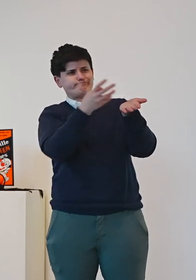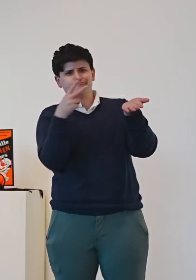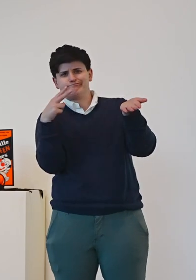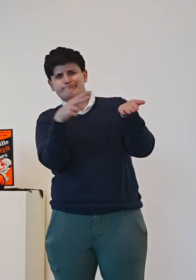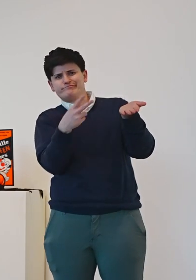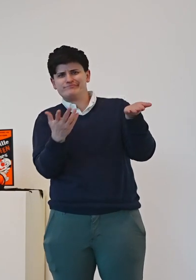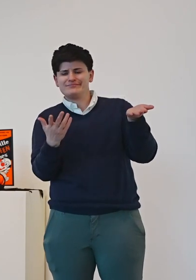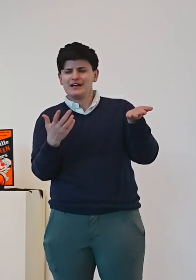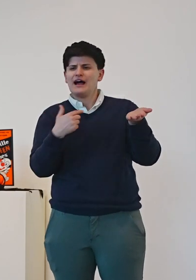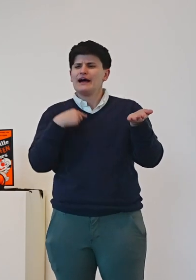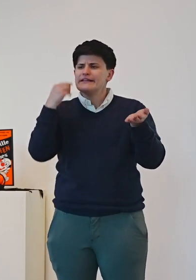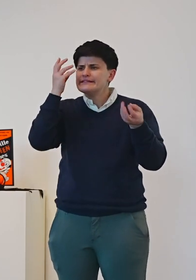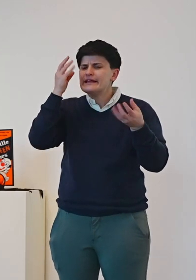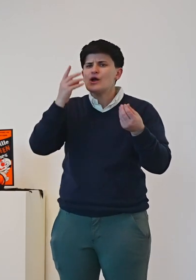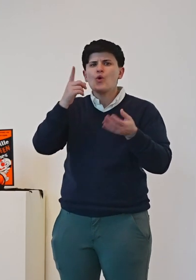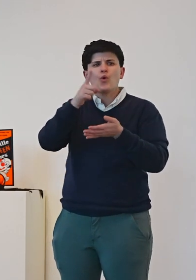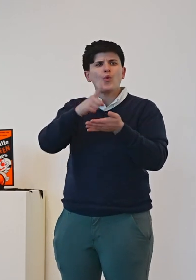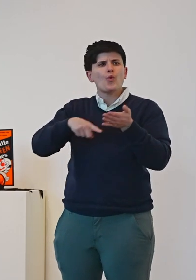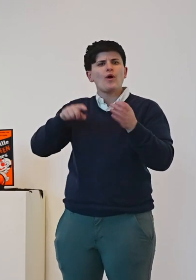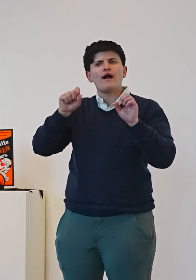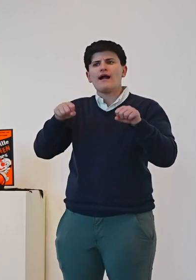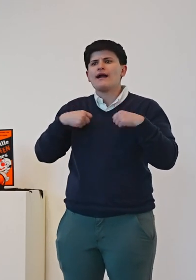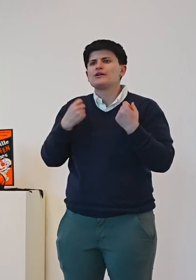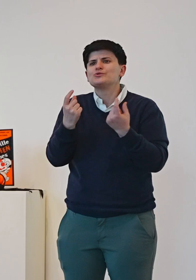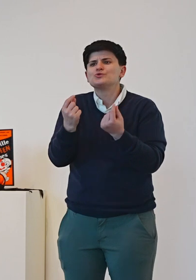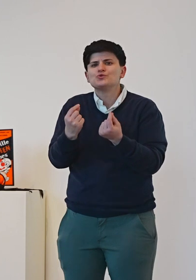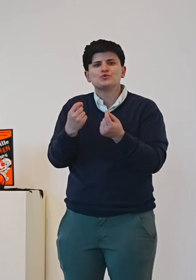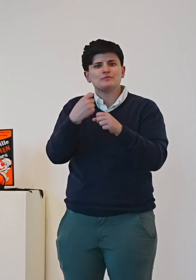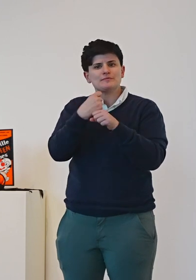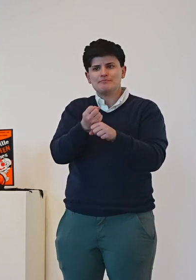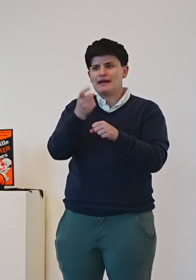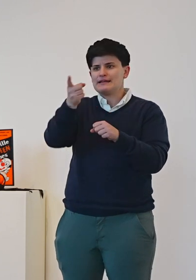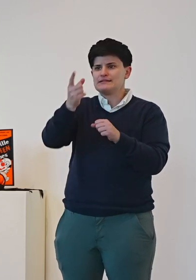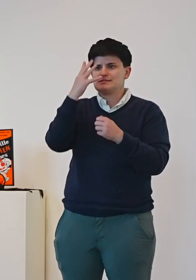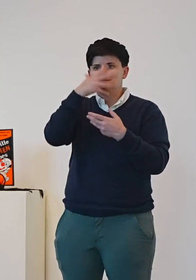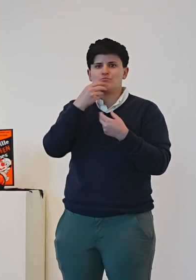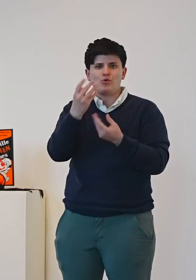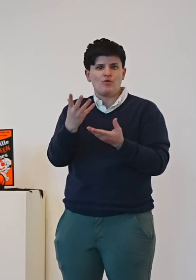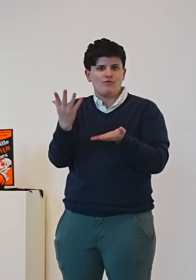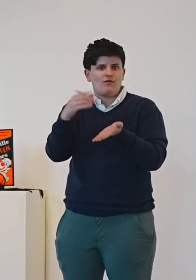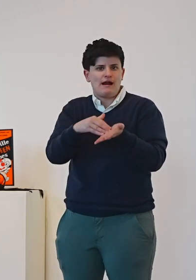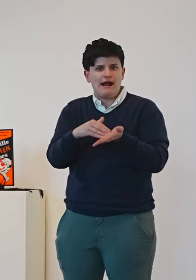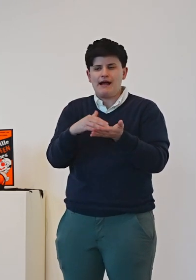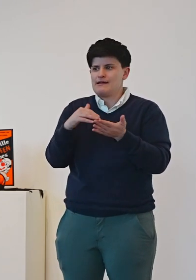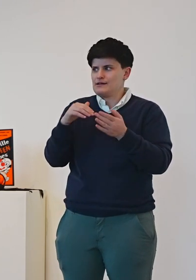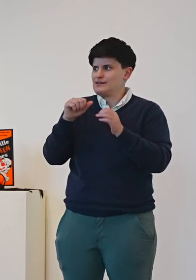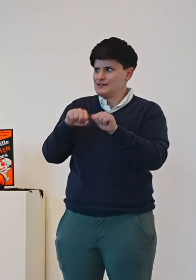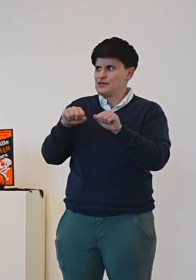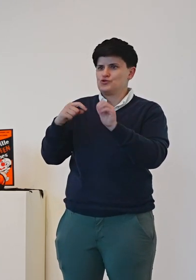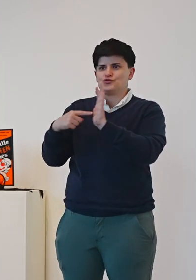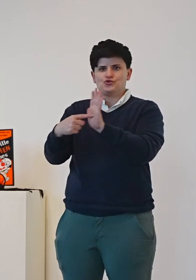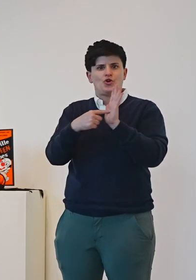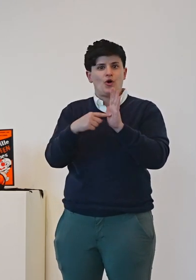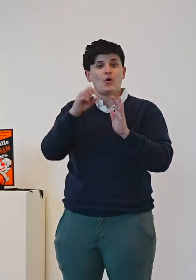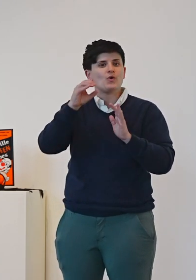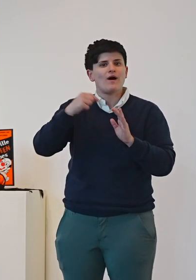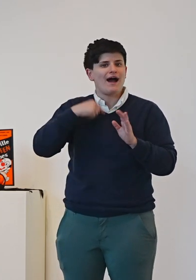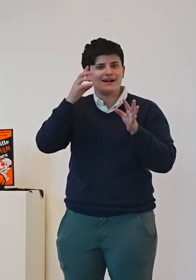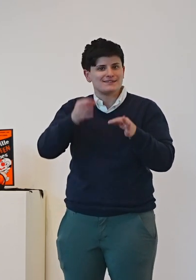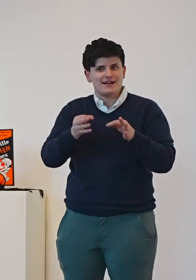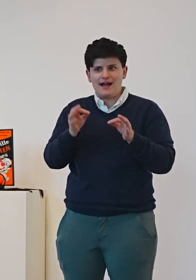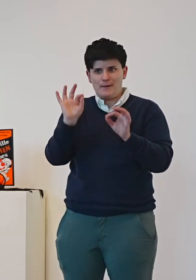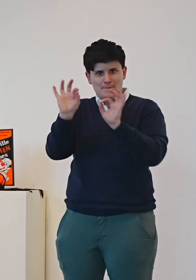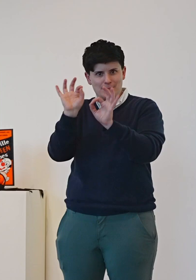to make it attractive enough to display and start decided to beat them I had